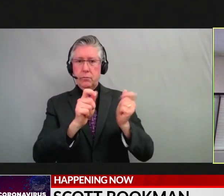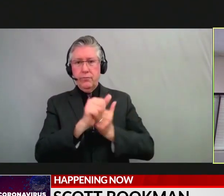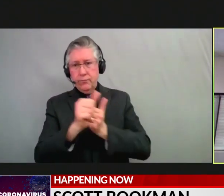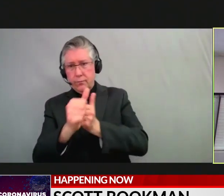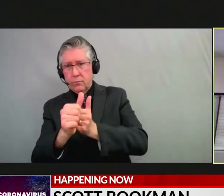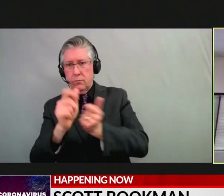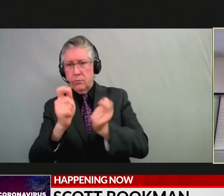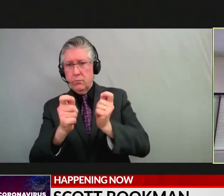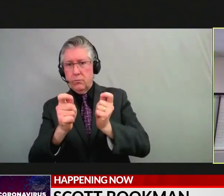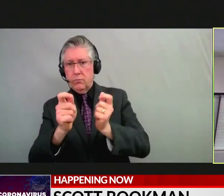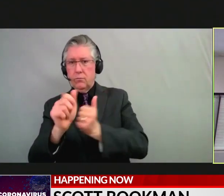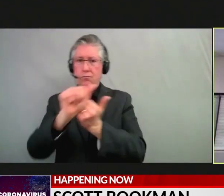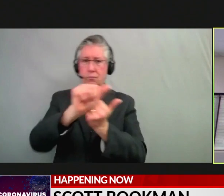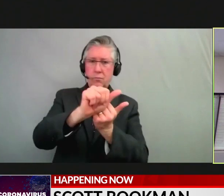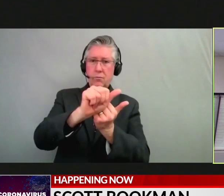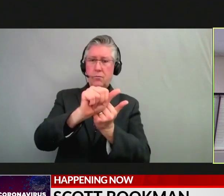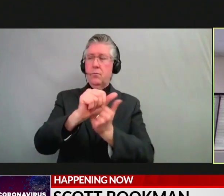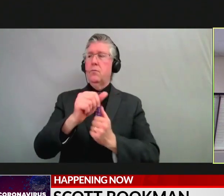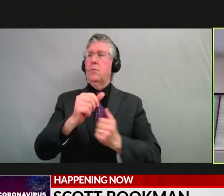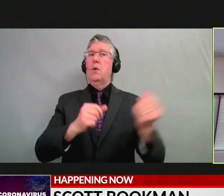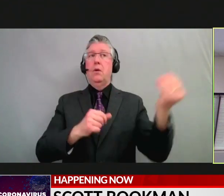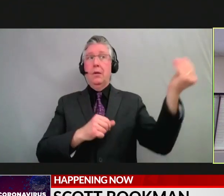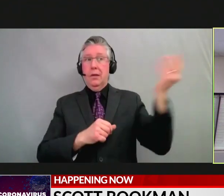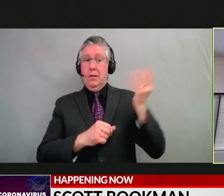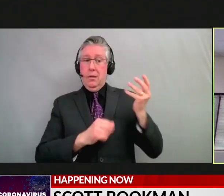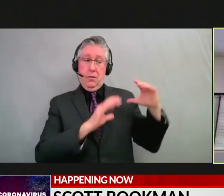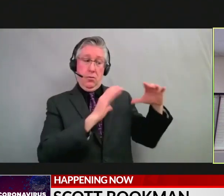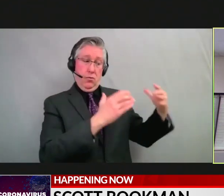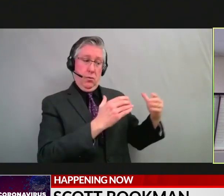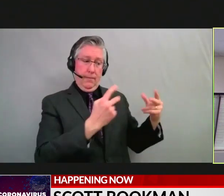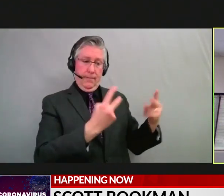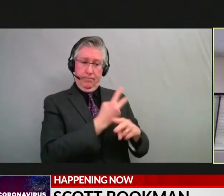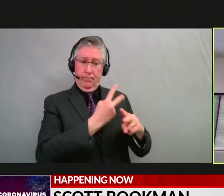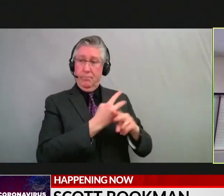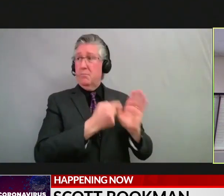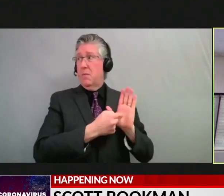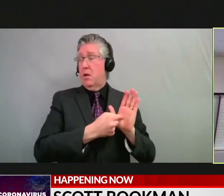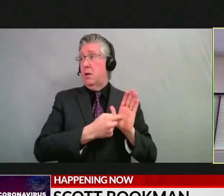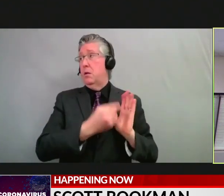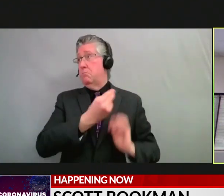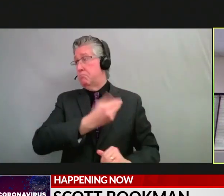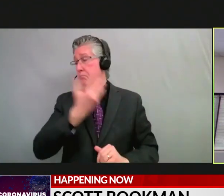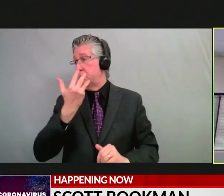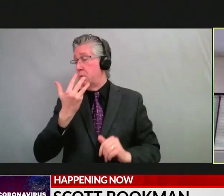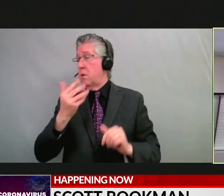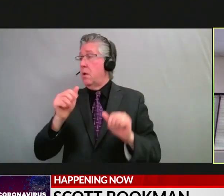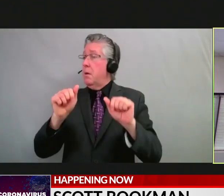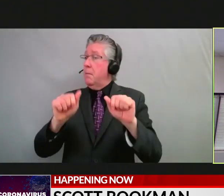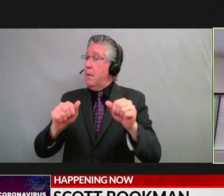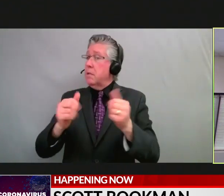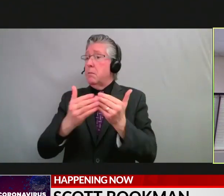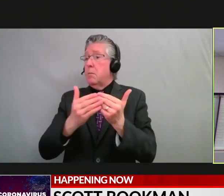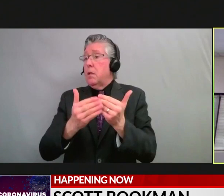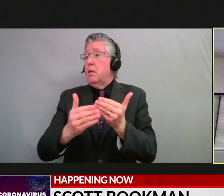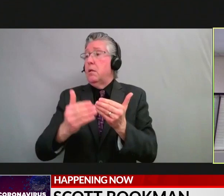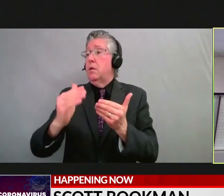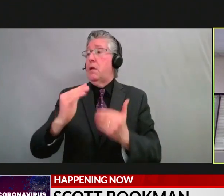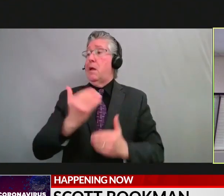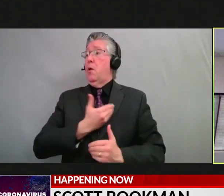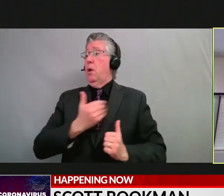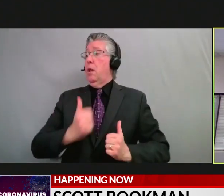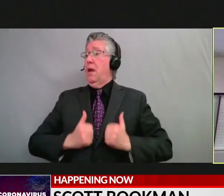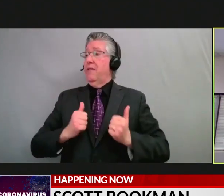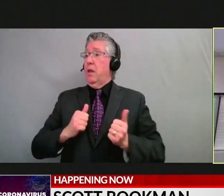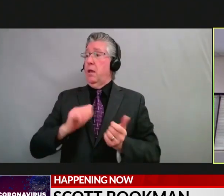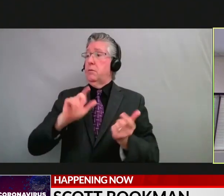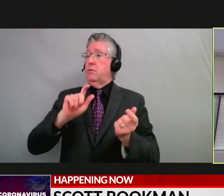a period where we can live more normally, possibly more normally than we have lived in the last almost